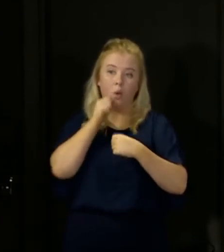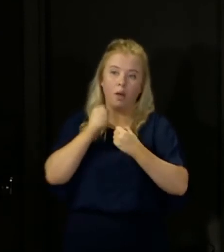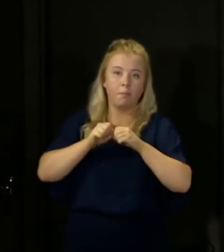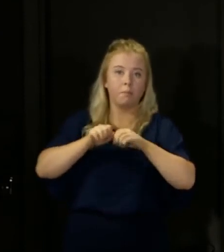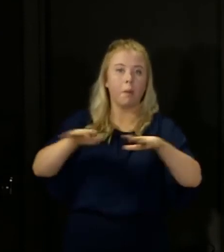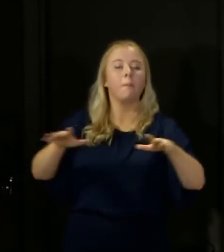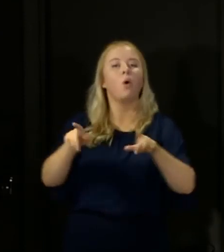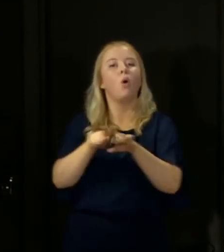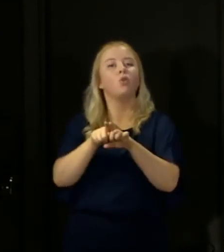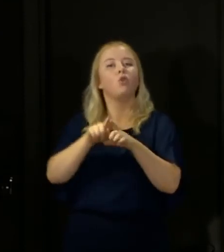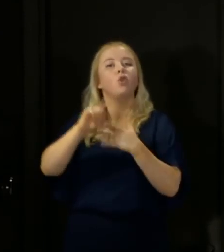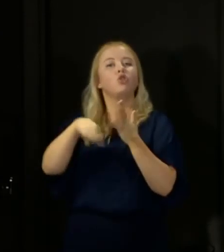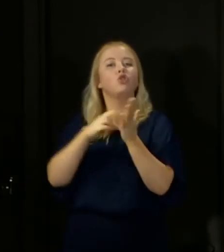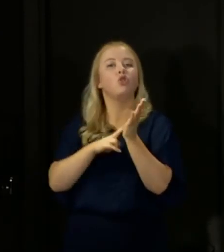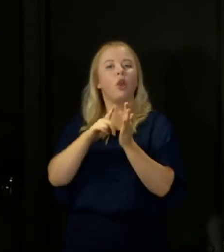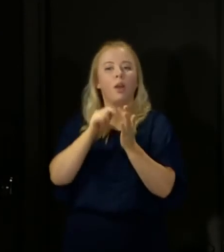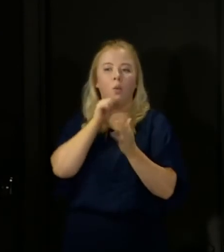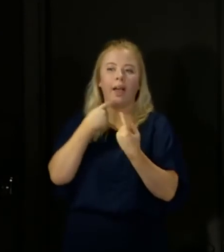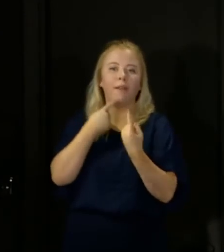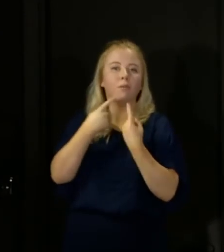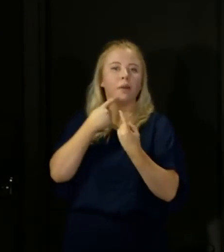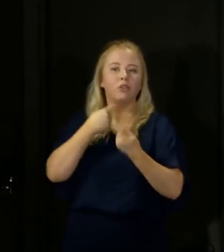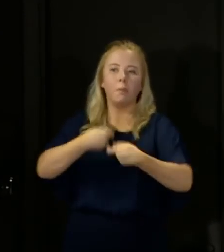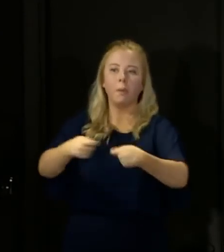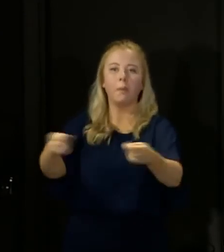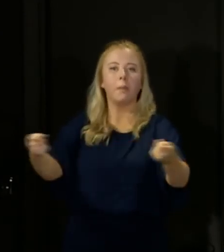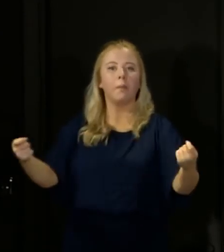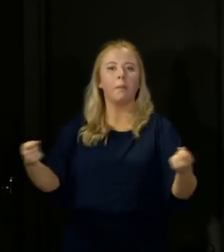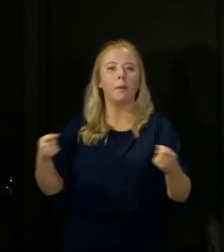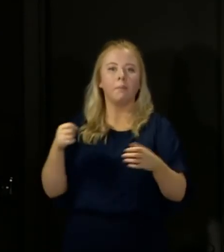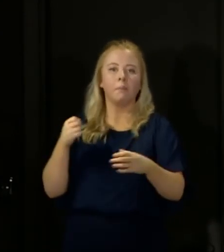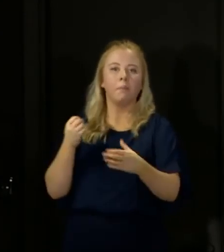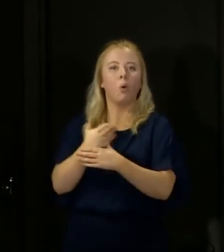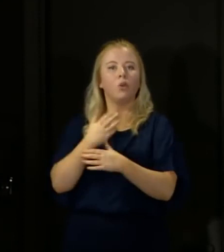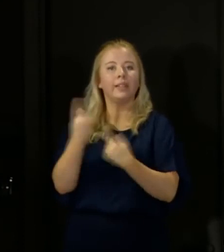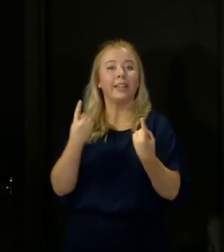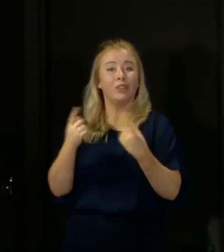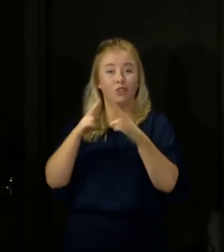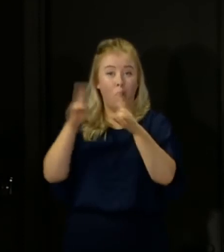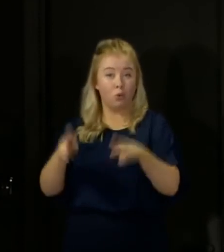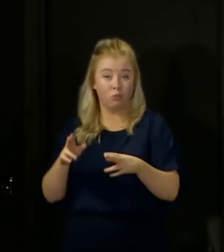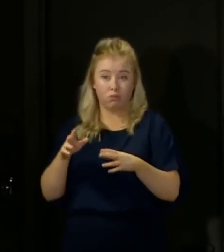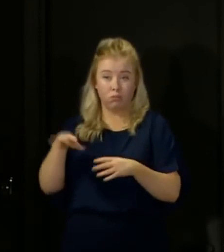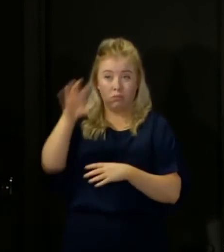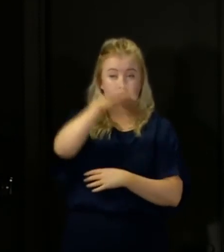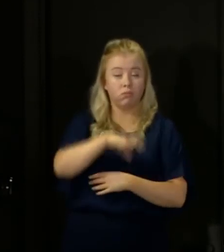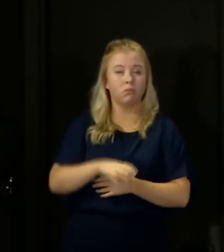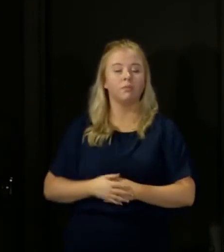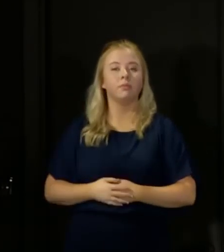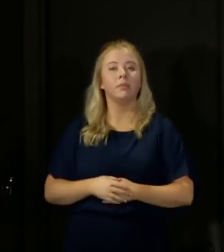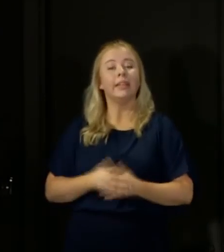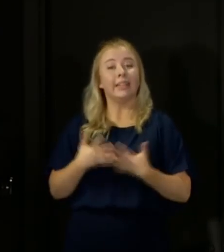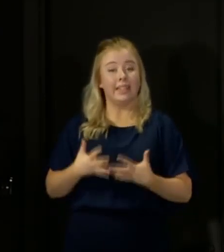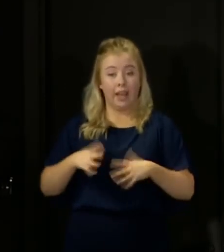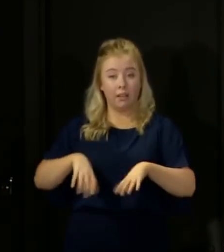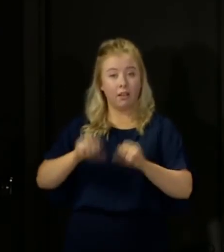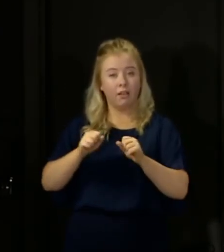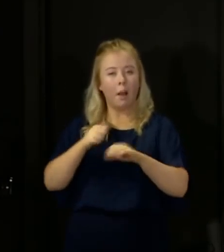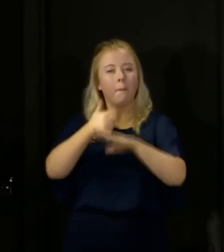information will be delivered directly to every household across the country. But I want today to set out some of the basics.